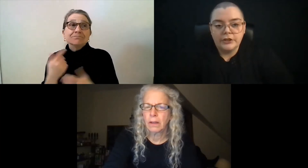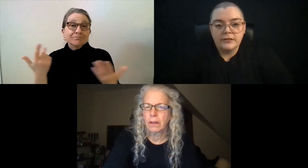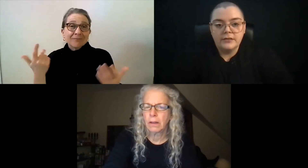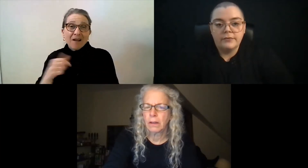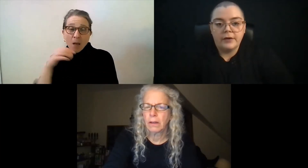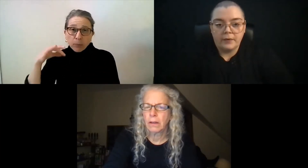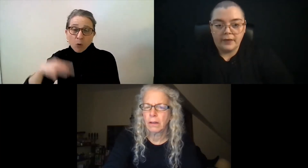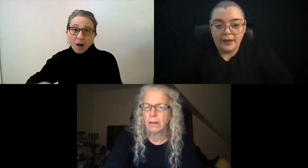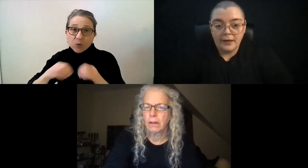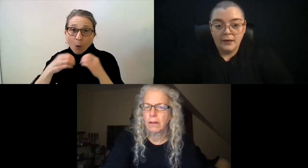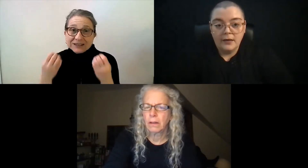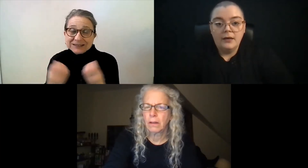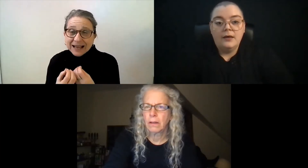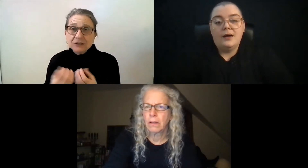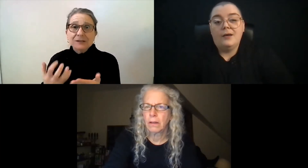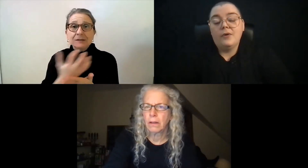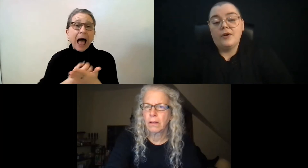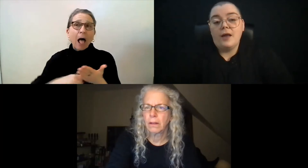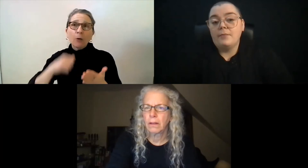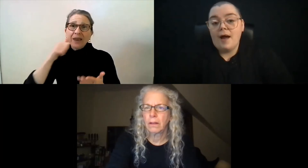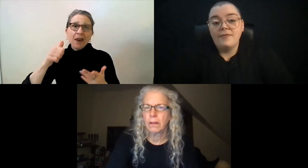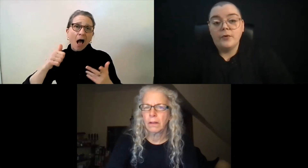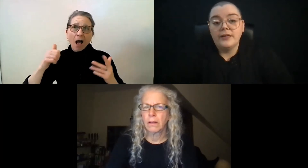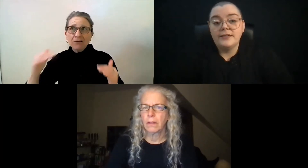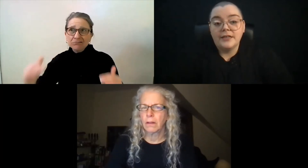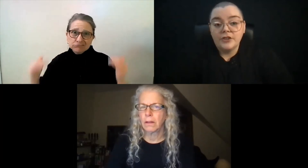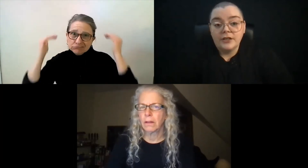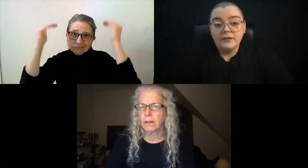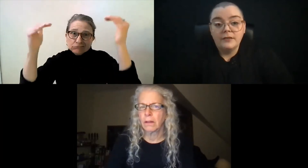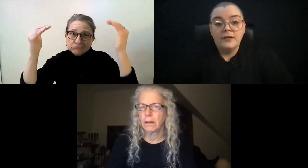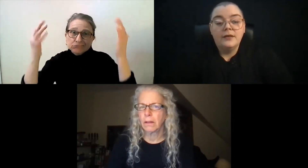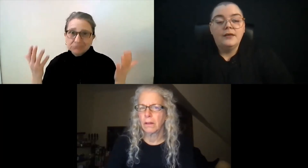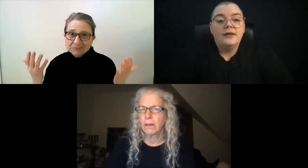positions frequently. We're a nonprofit organization.